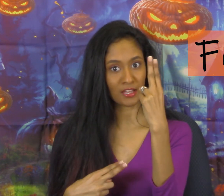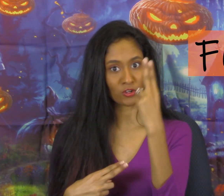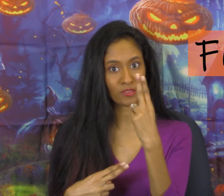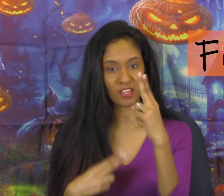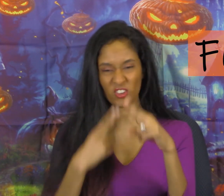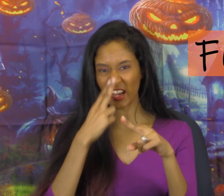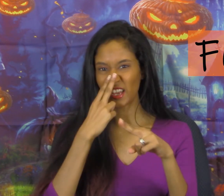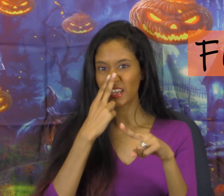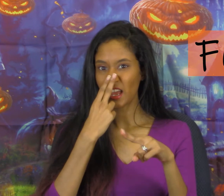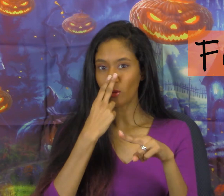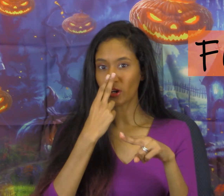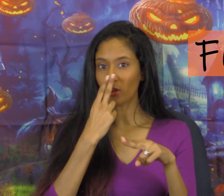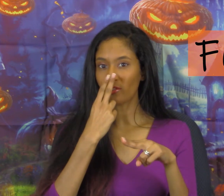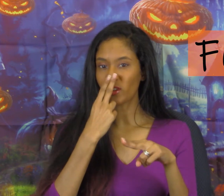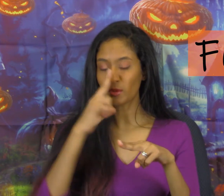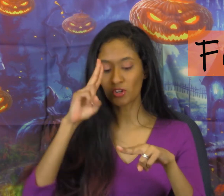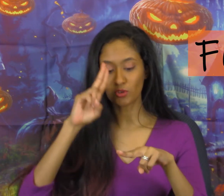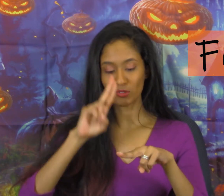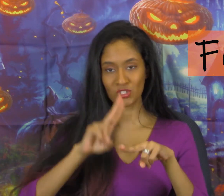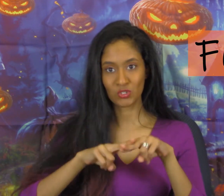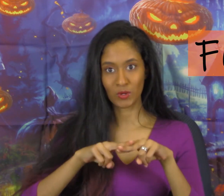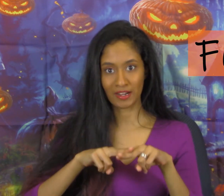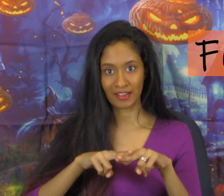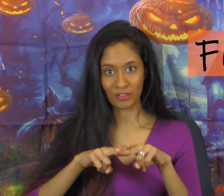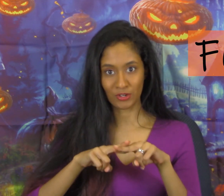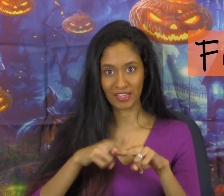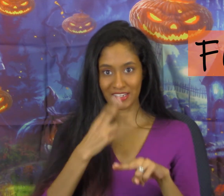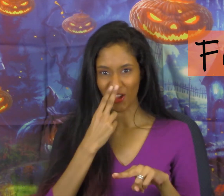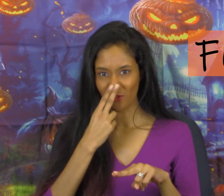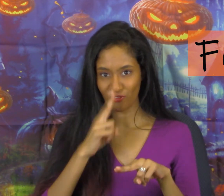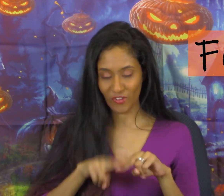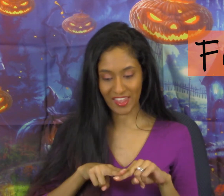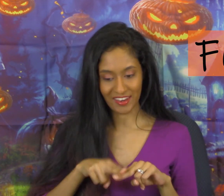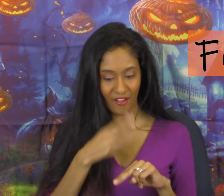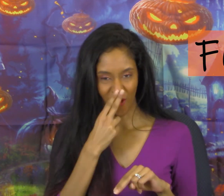on the other hand we're going to go from our nose to our other hand fun fun